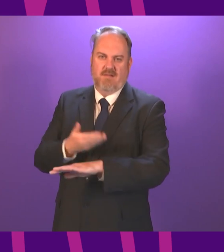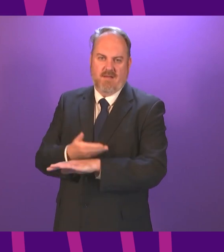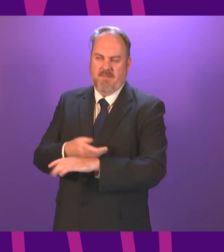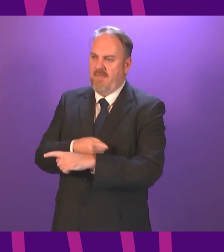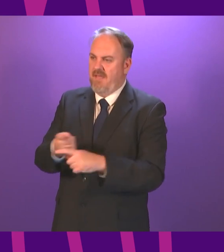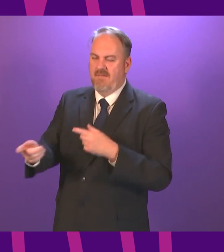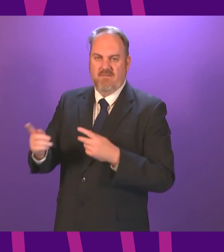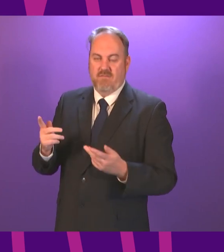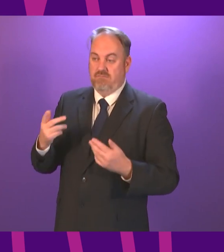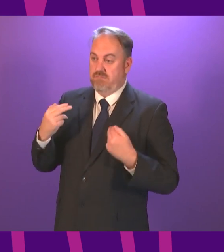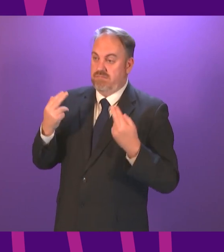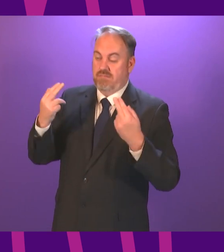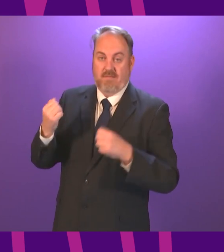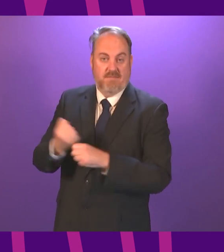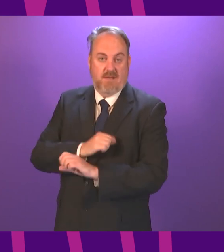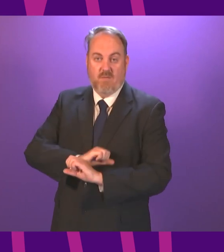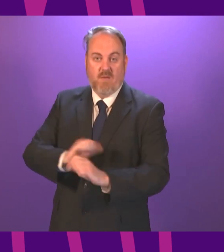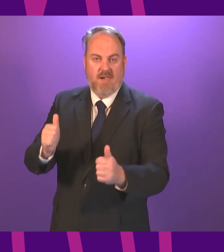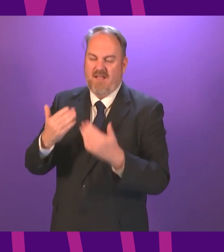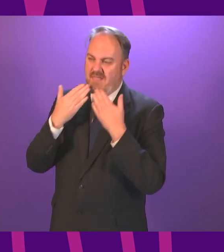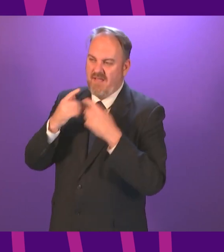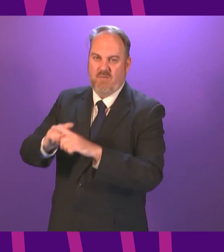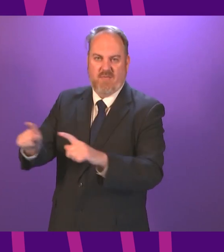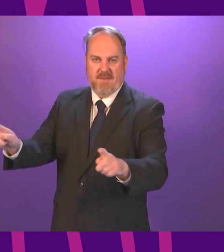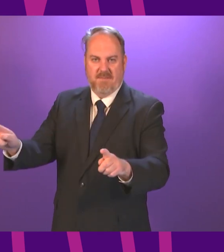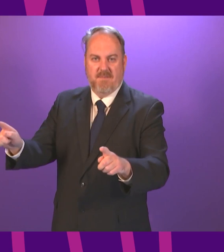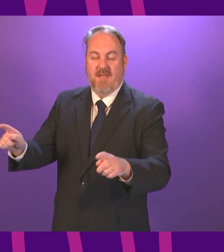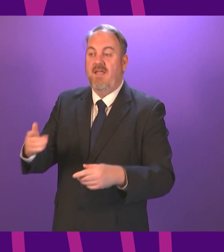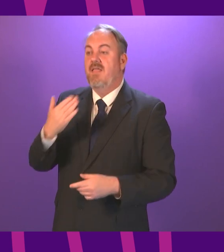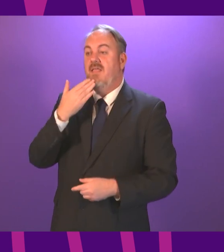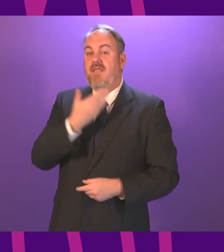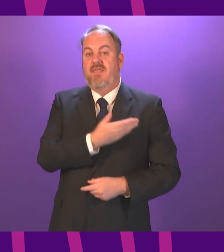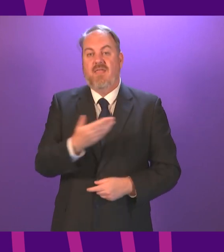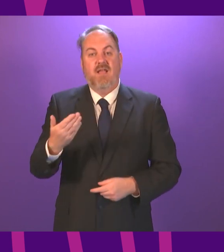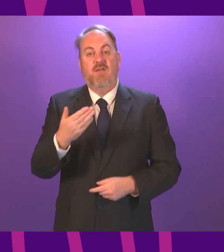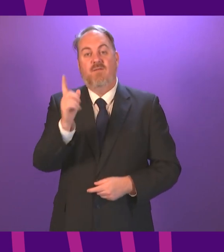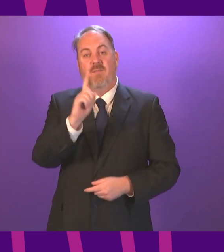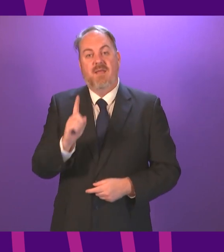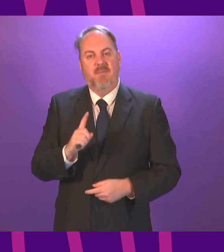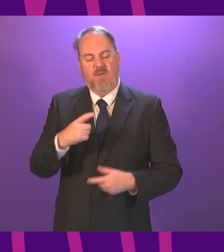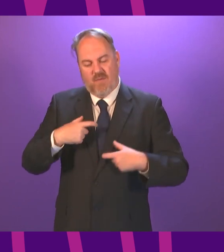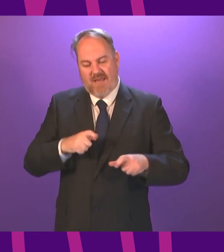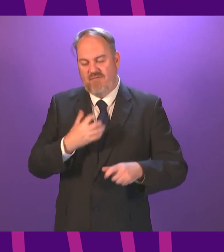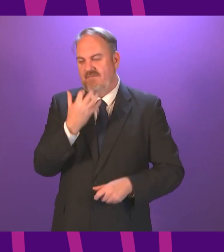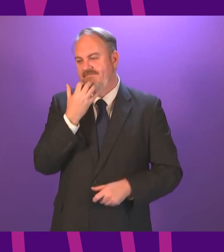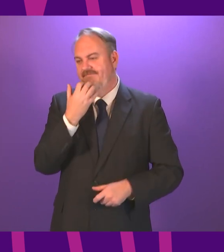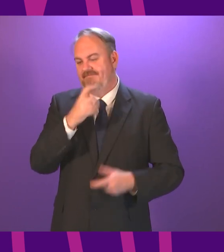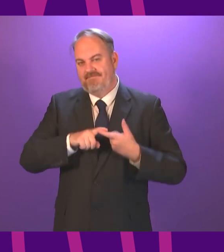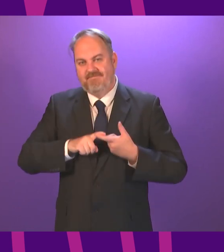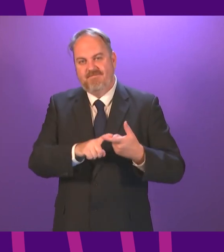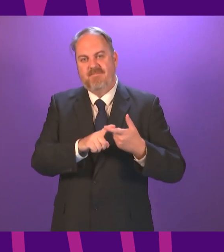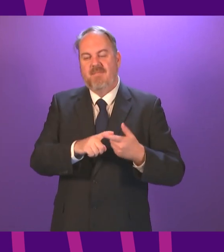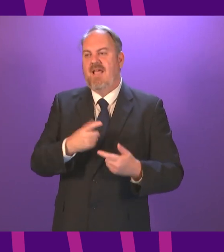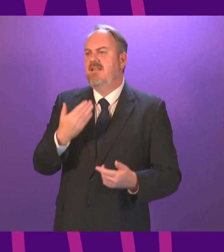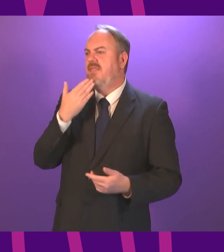who should be thanked by us all. And thanks to the perseverance and sacrifices of people across Scotland and the incredibly successful